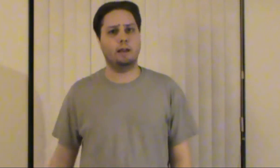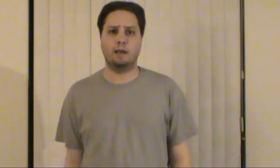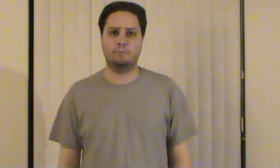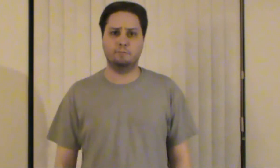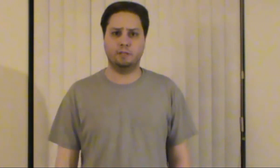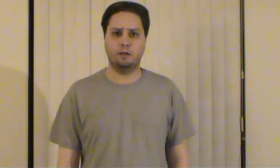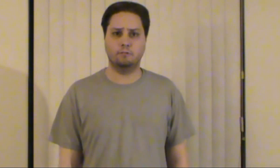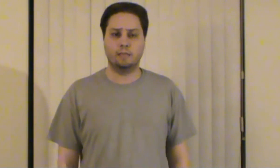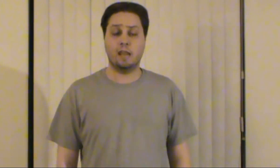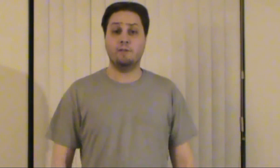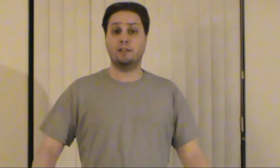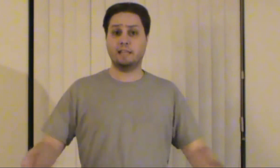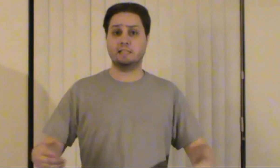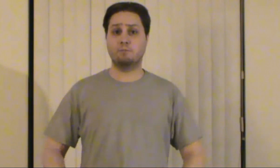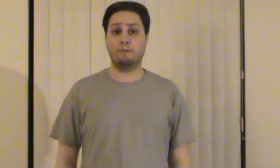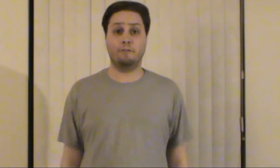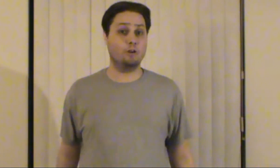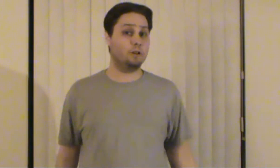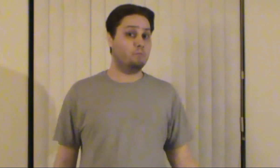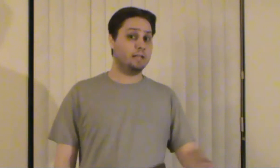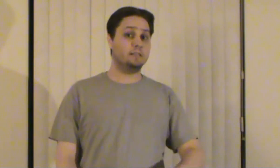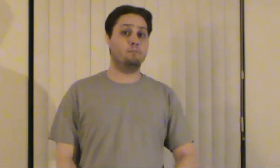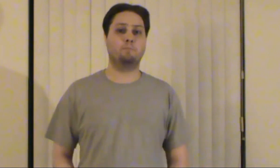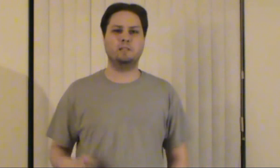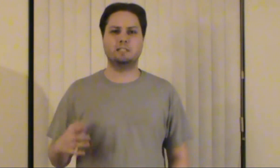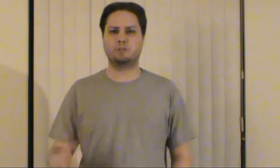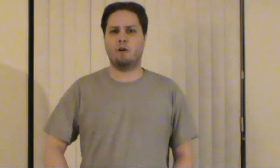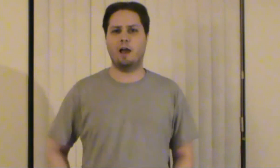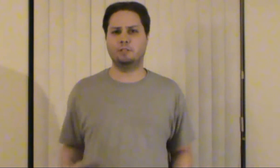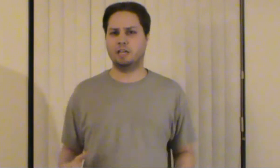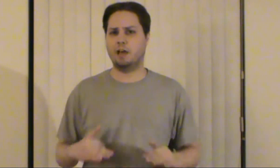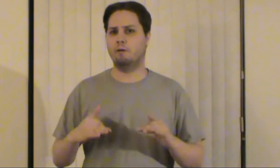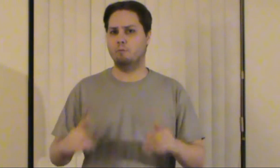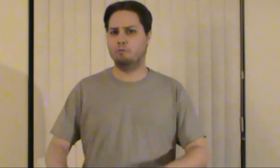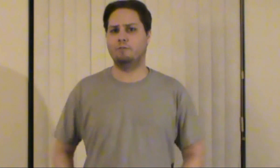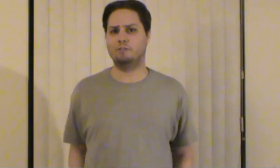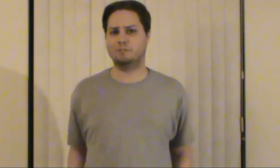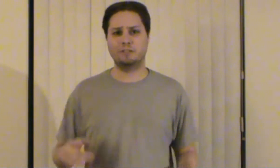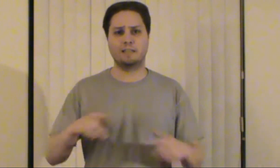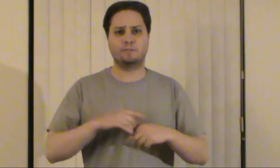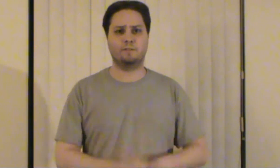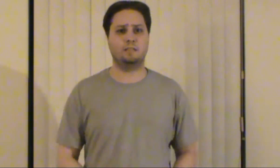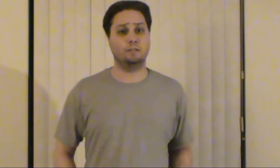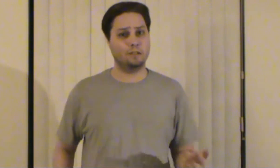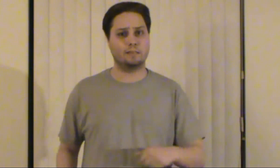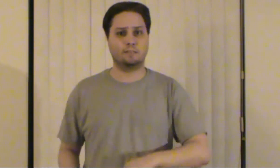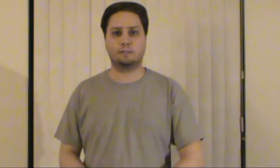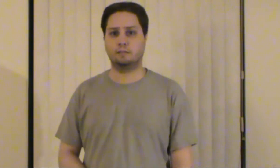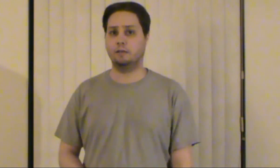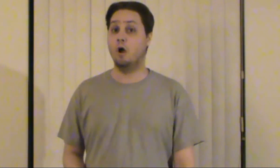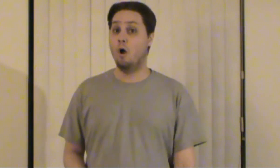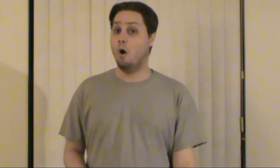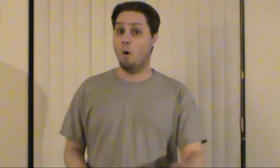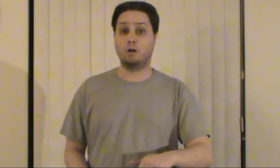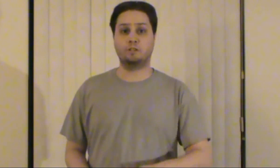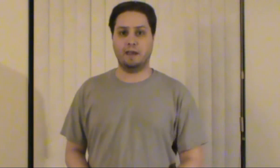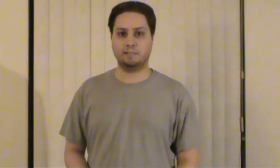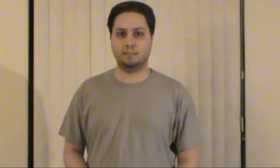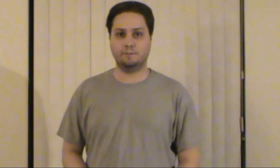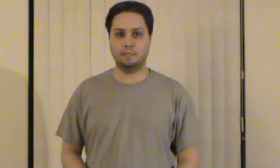ahead and comment below and if you like this movie review and you want to see more please subscribe and check out my movie reviews of 2015 2016 or 2017